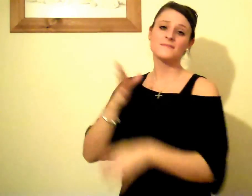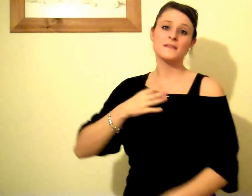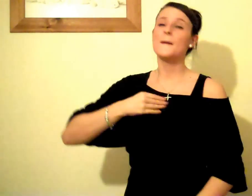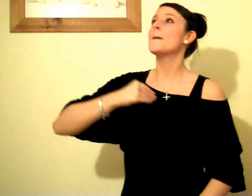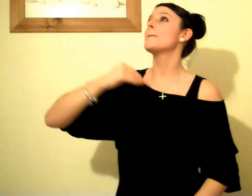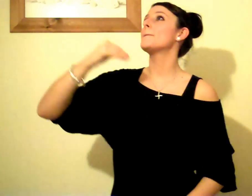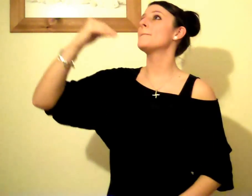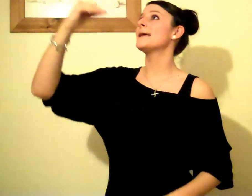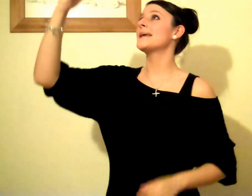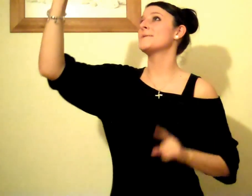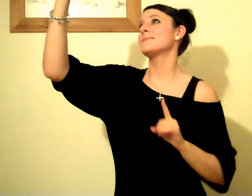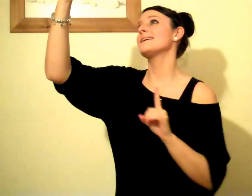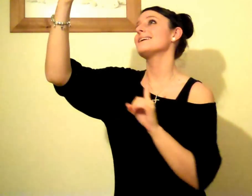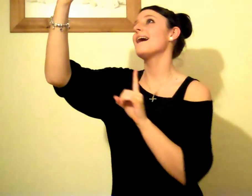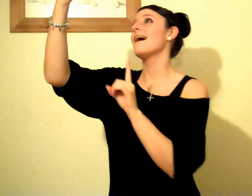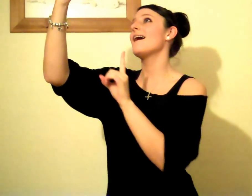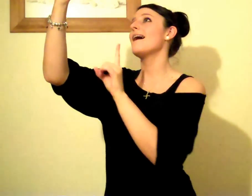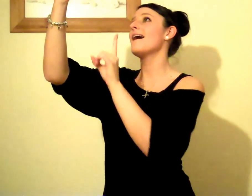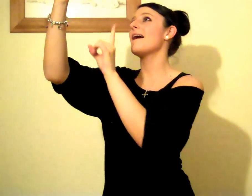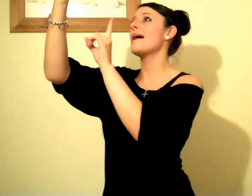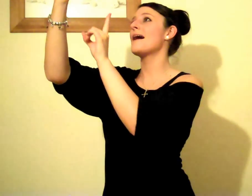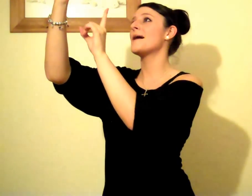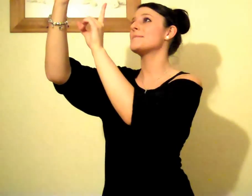Could you beat me up?